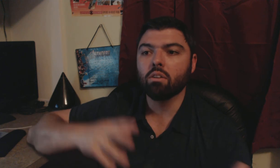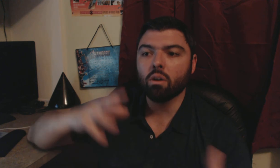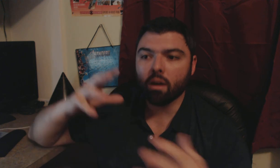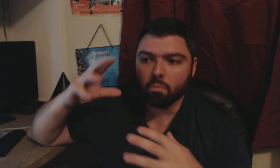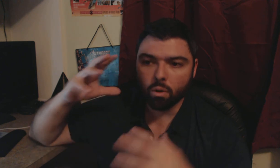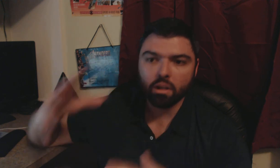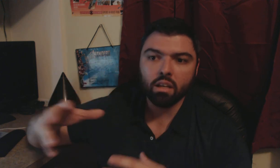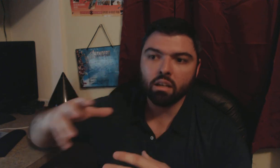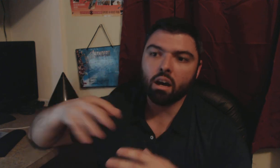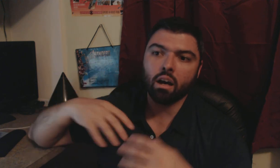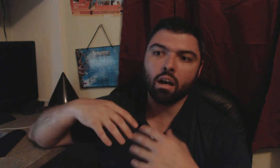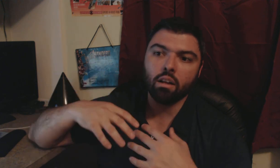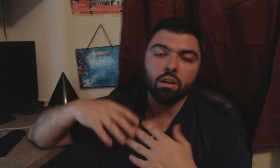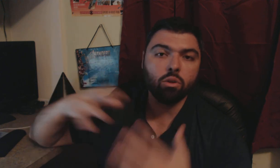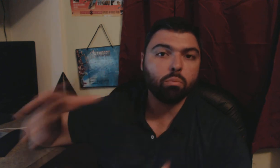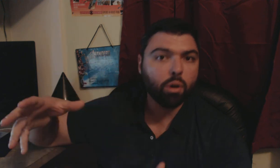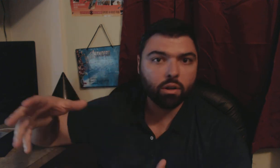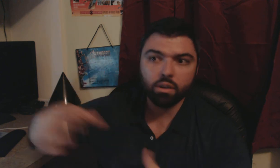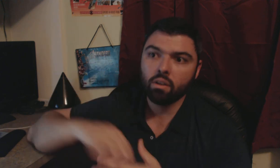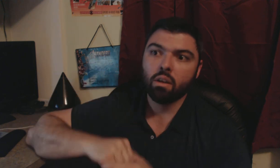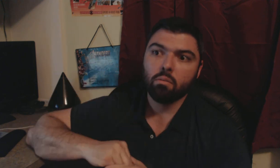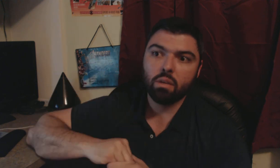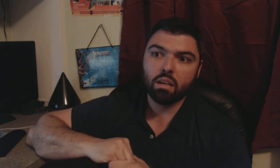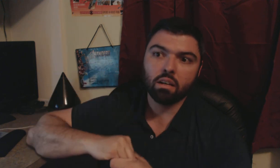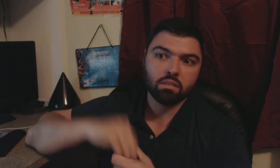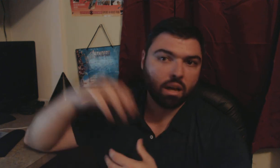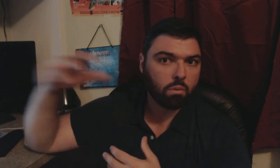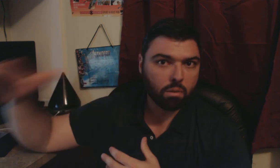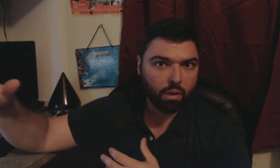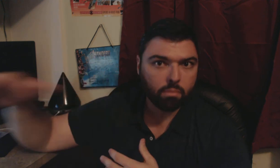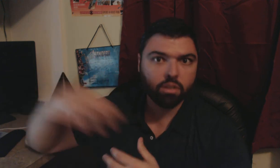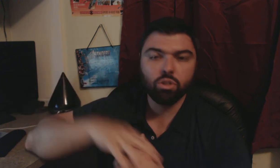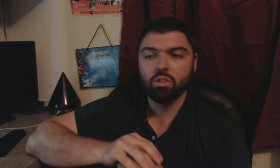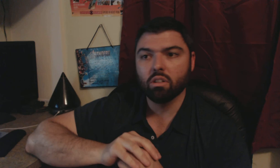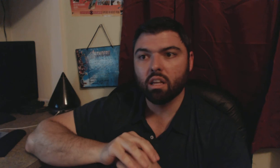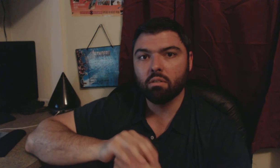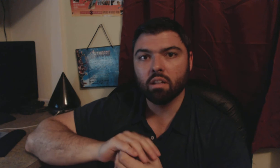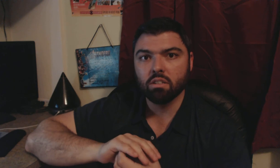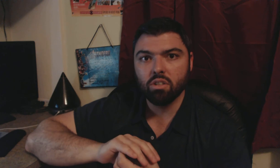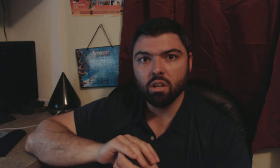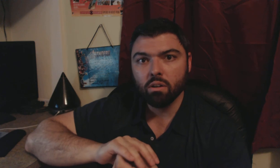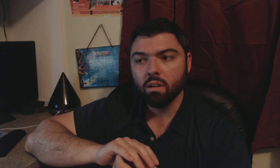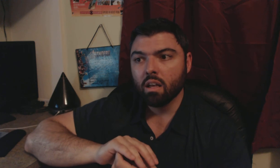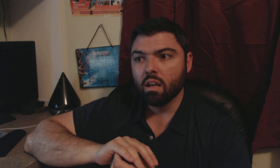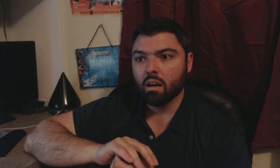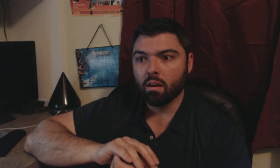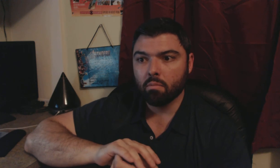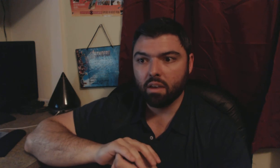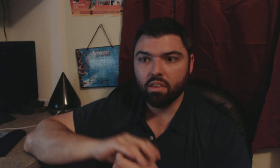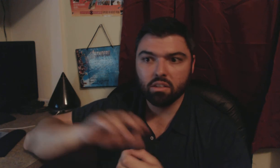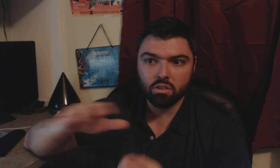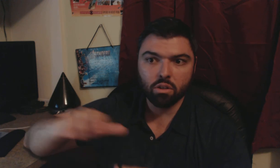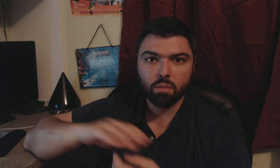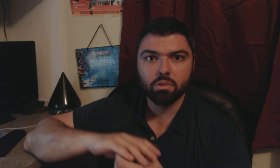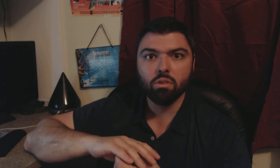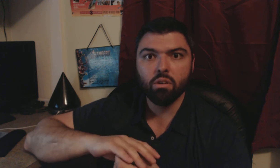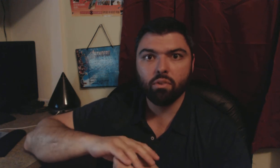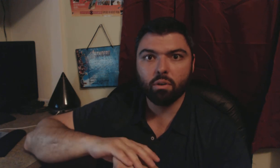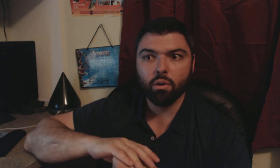you know i'm working on a new book because i want to publish later on this year um i think it's a good opportunity for